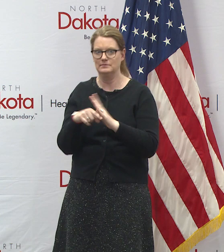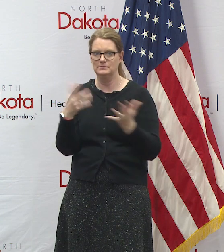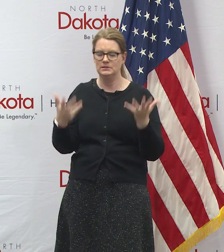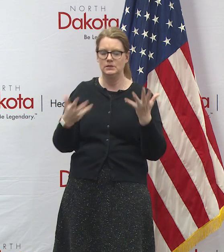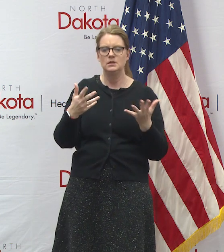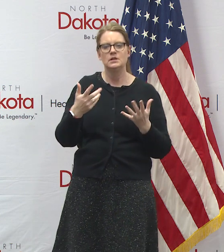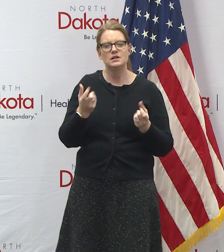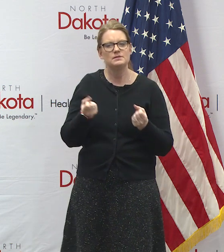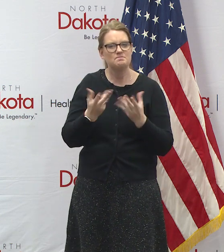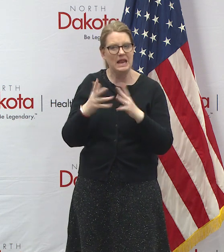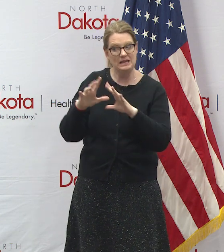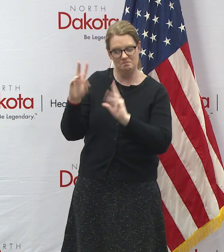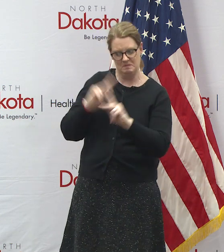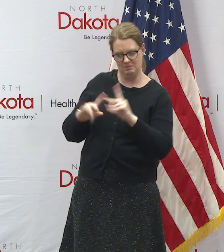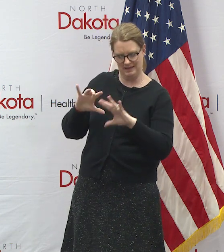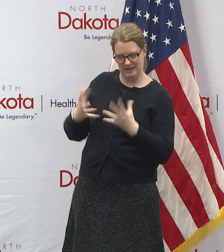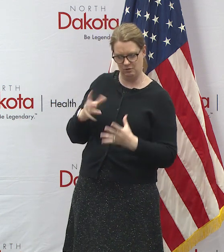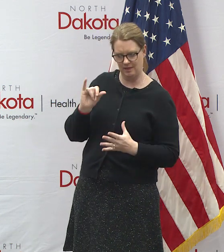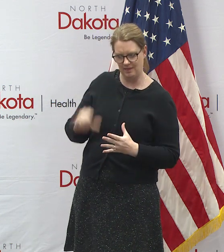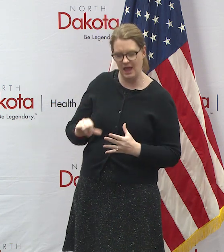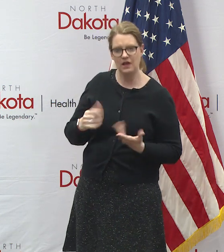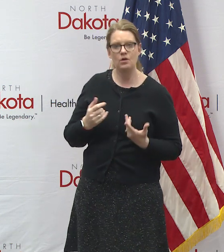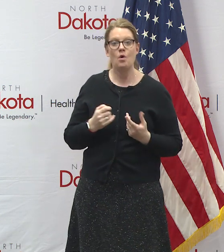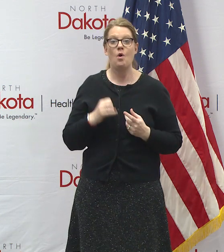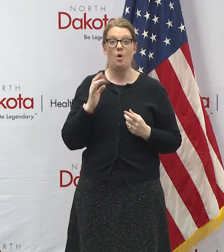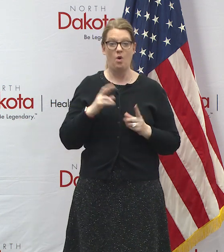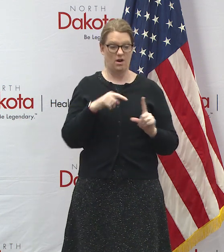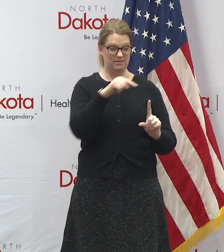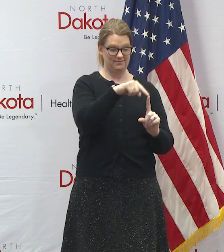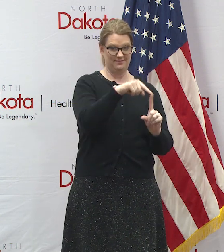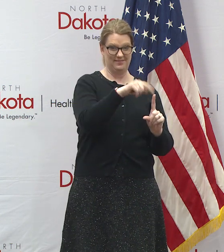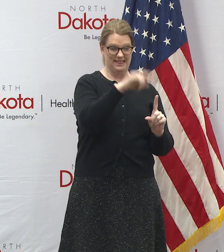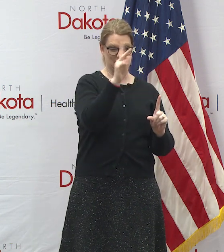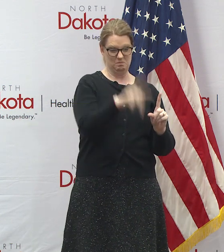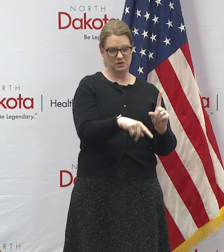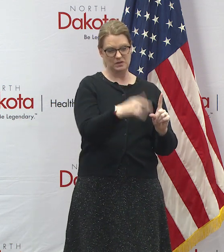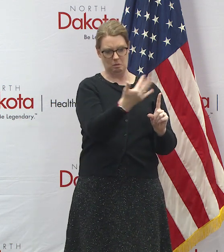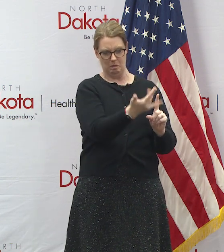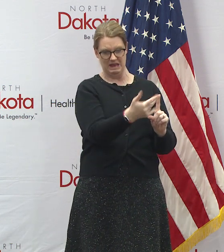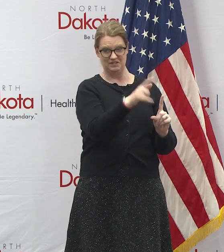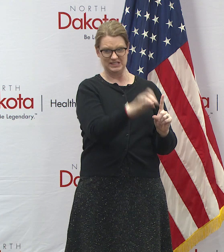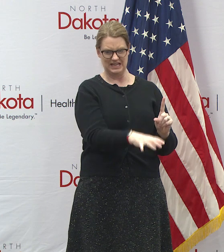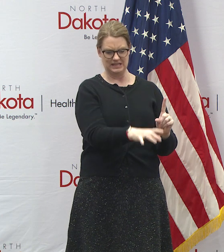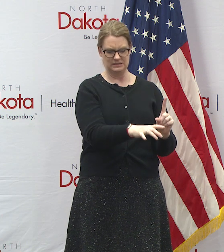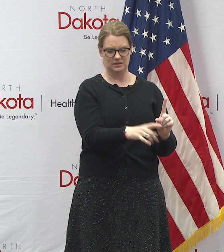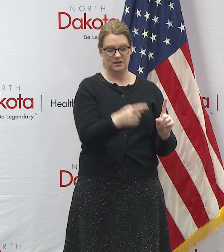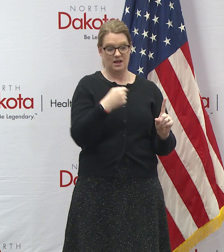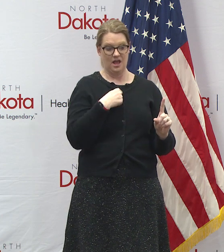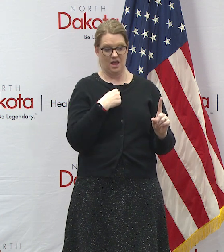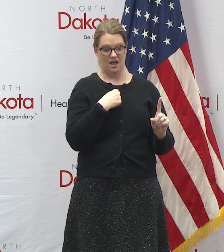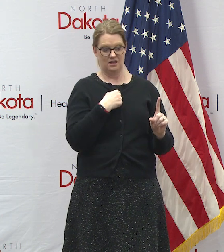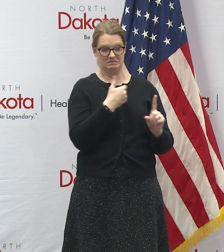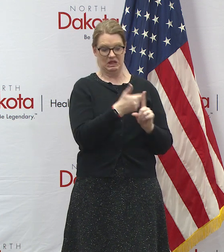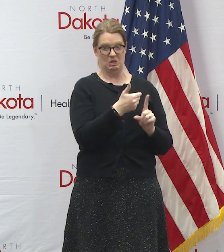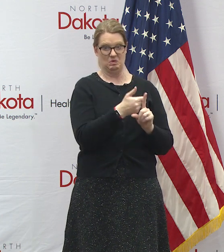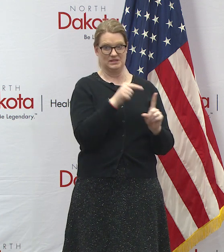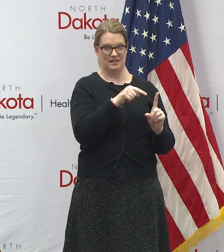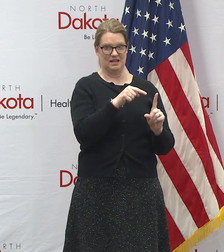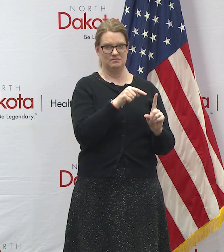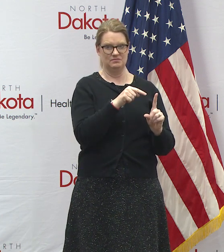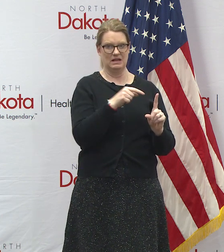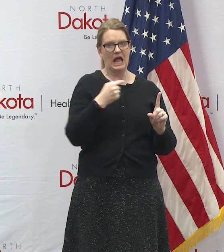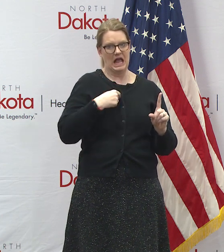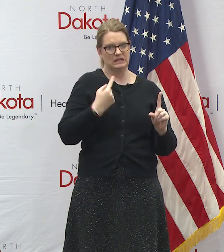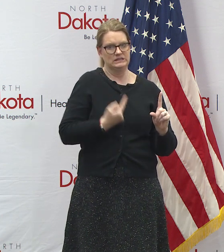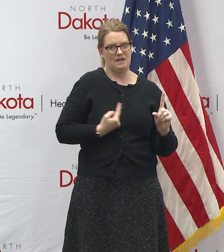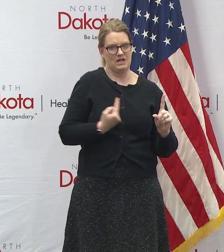thing or if you are close to someone who's waiting for the results to come back you should be self isolating. Another best